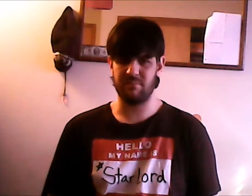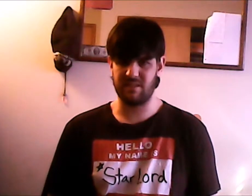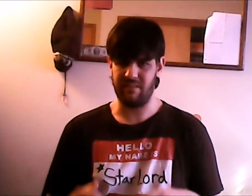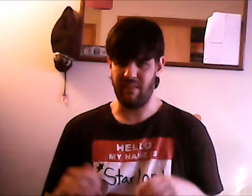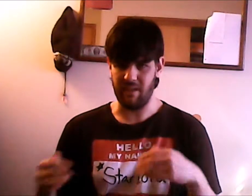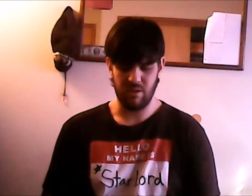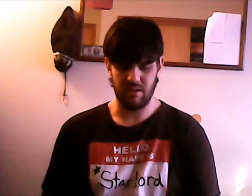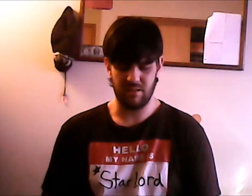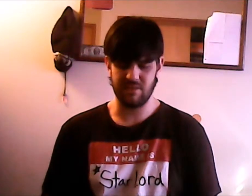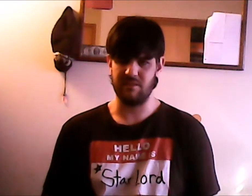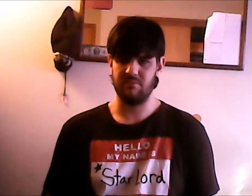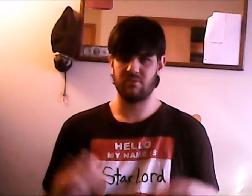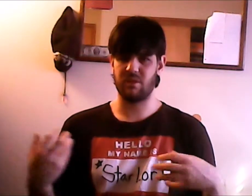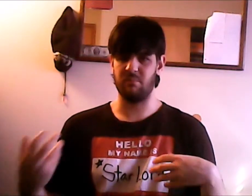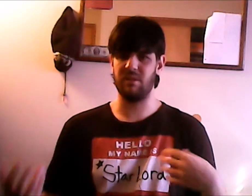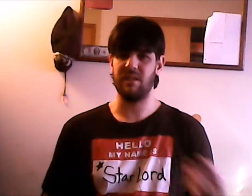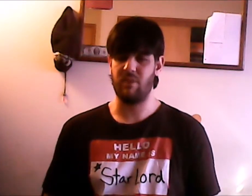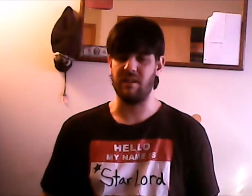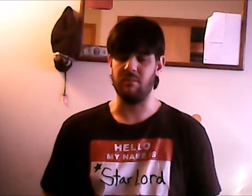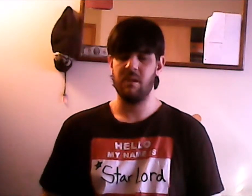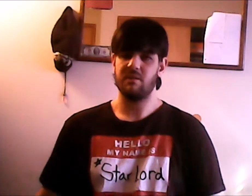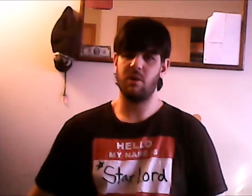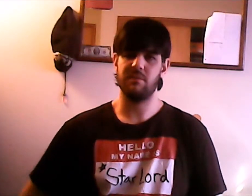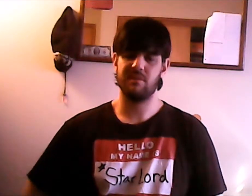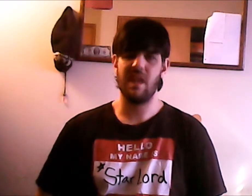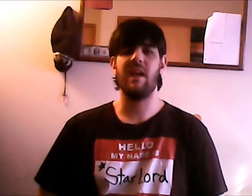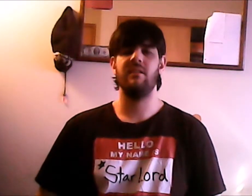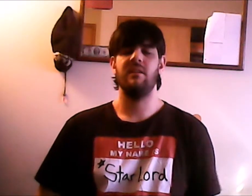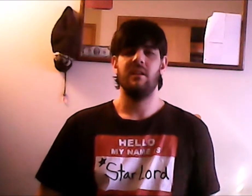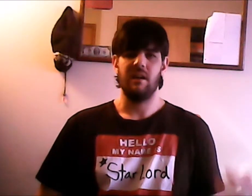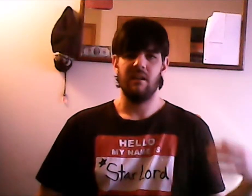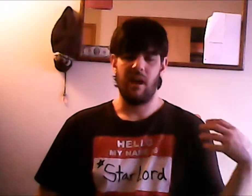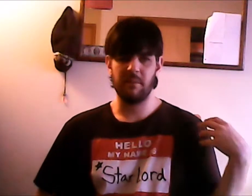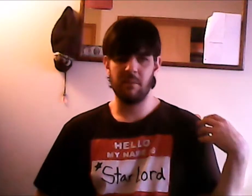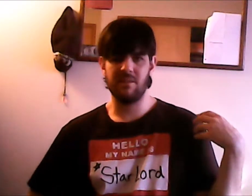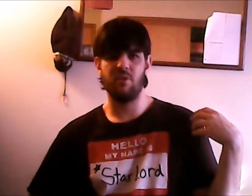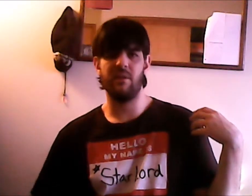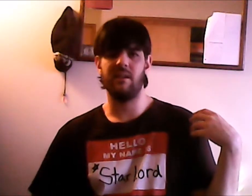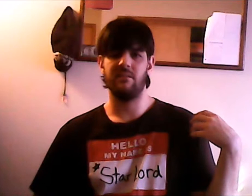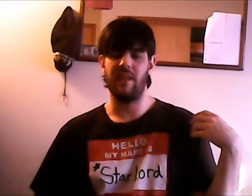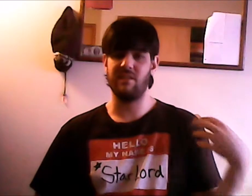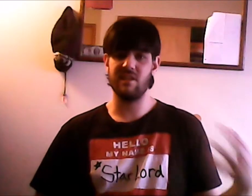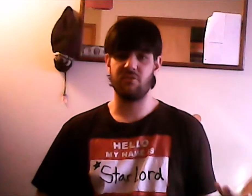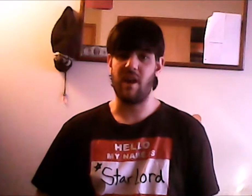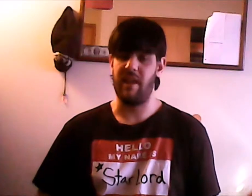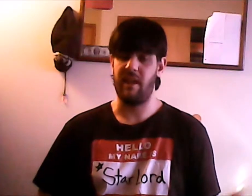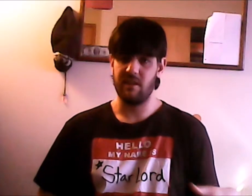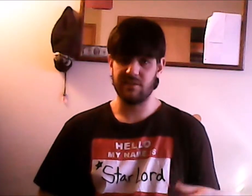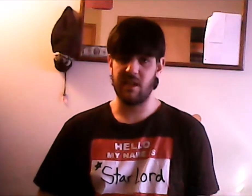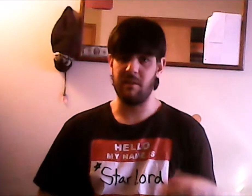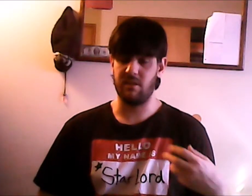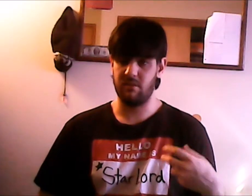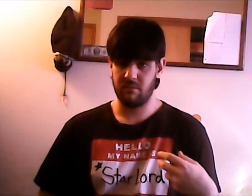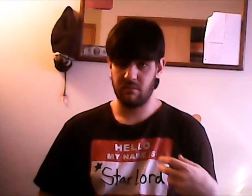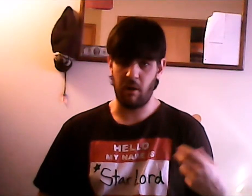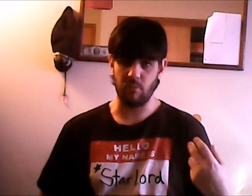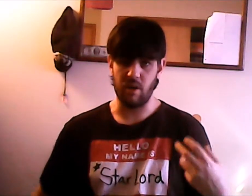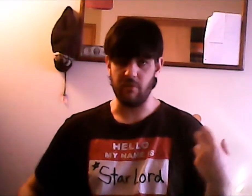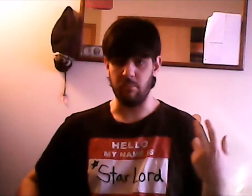something that well isn't completely random so instead I'm gonna be doing like this Friday is gonna be part one of